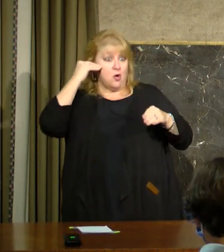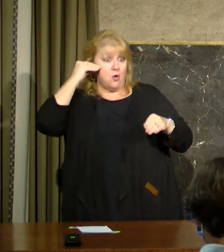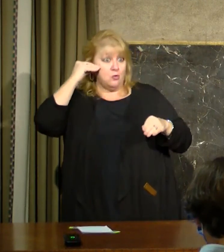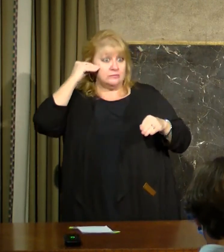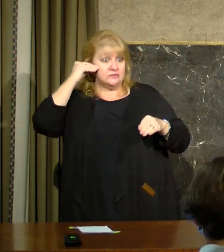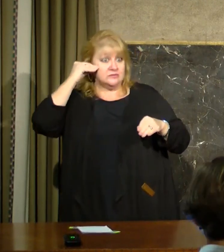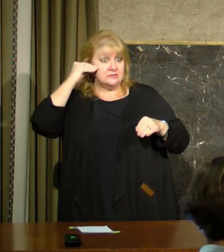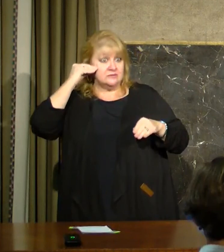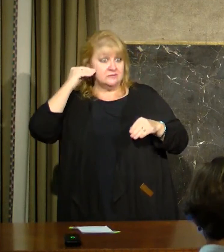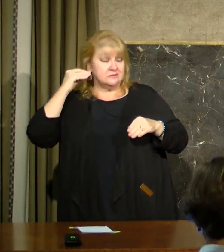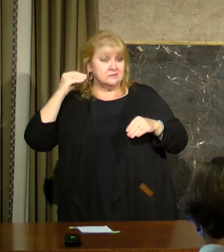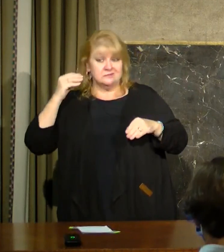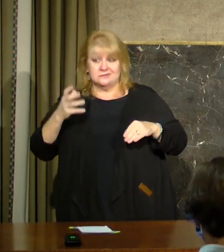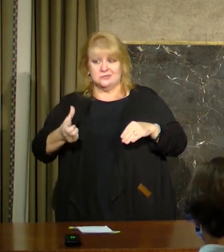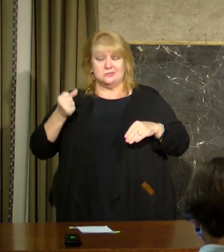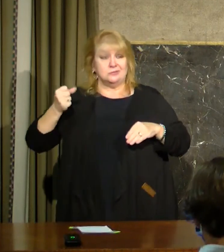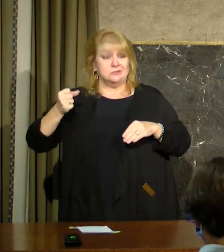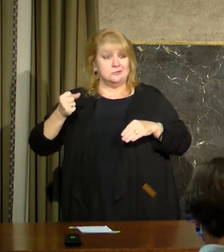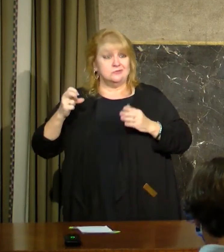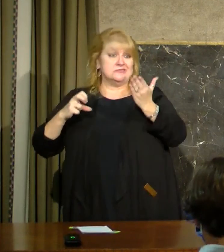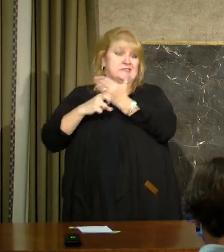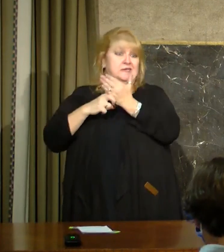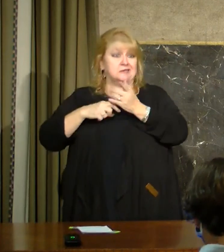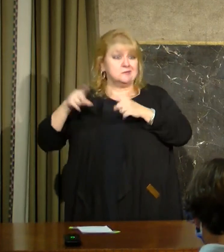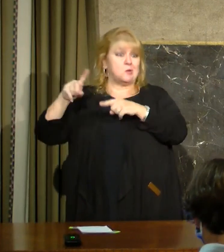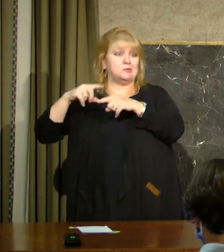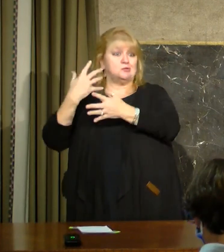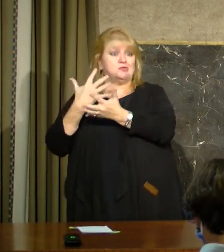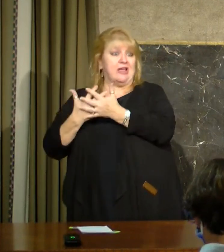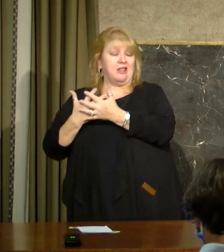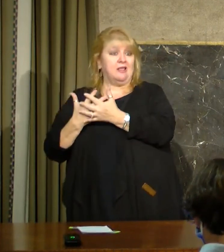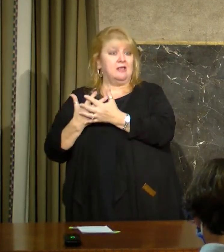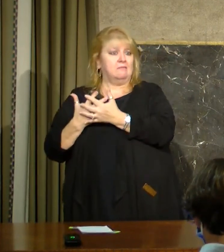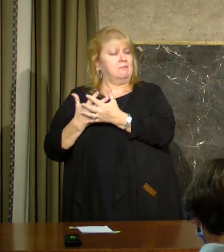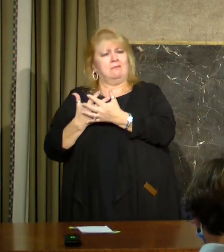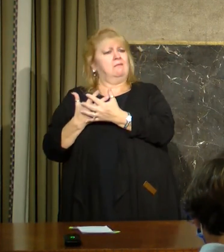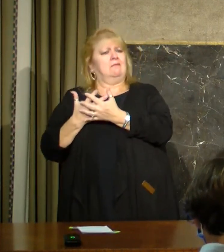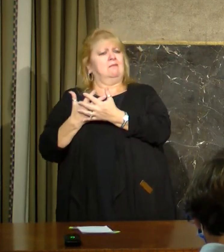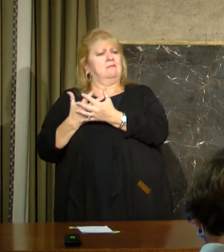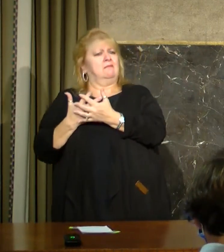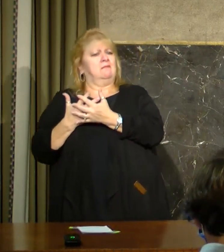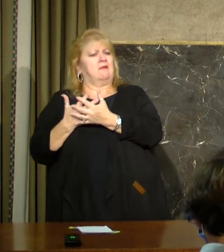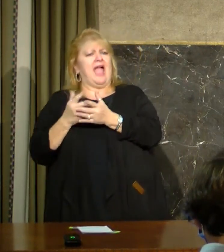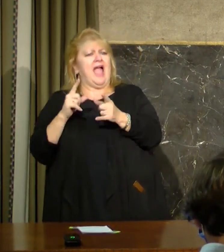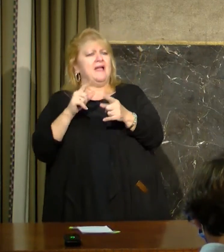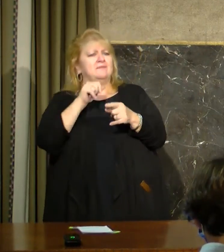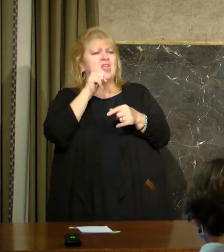We are not going to enforce our way out of this, people. We're either going to do the right thing or we're not.